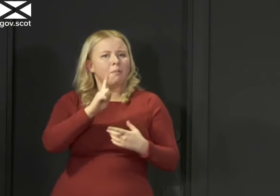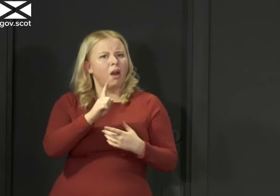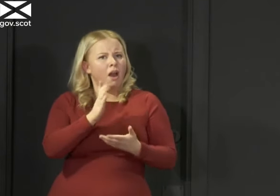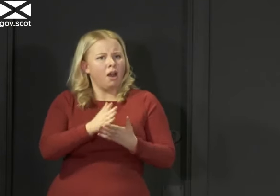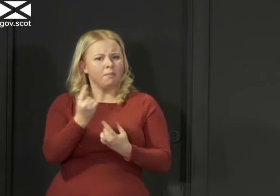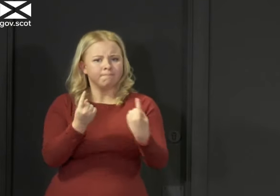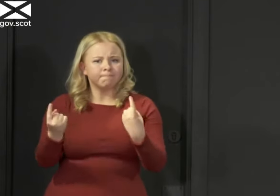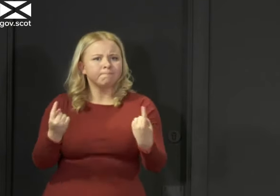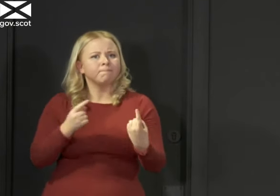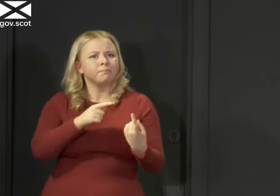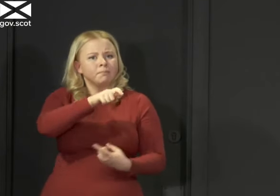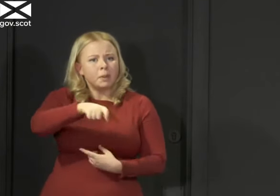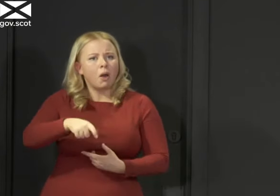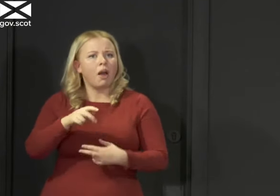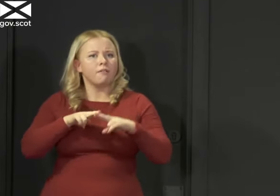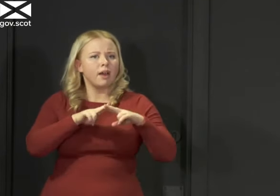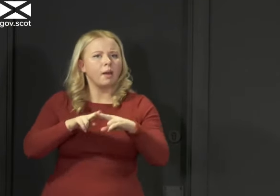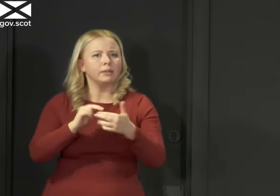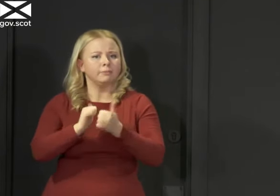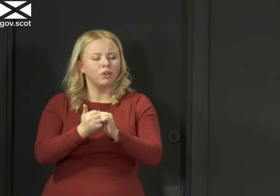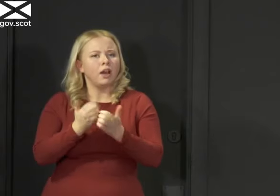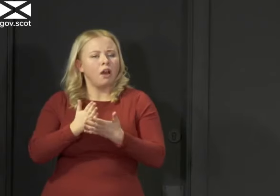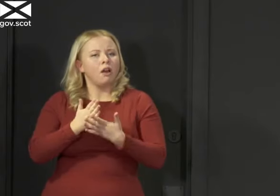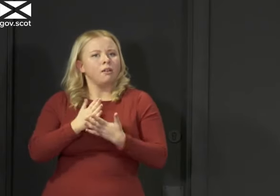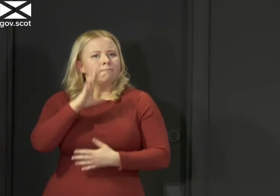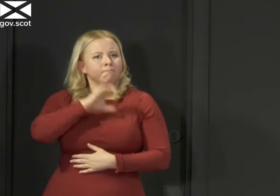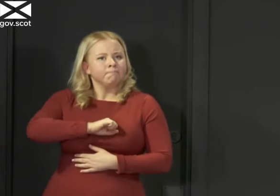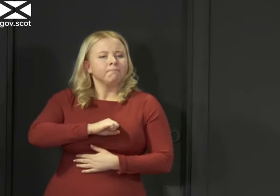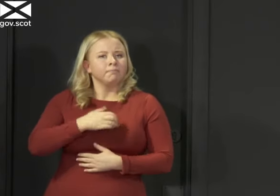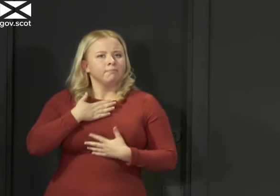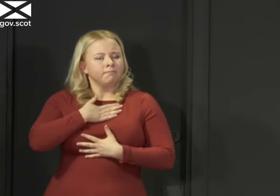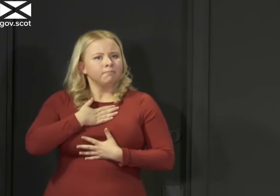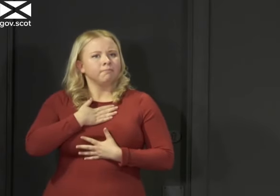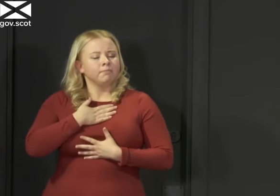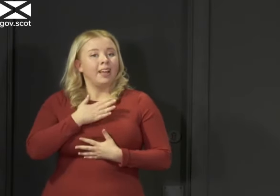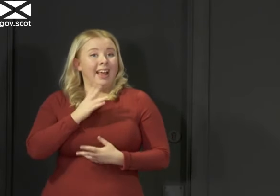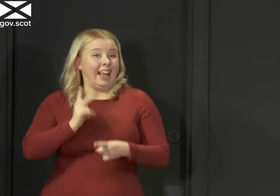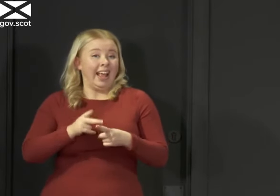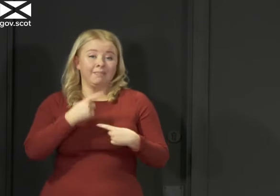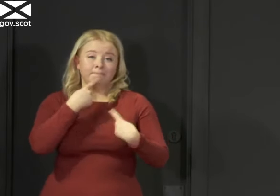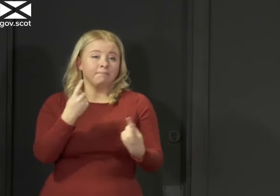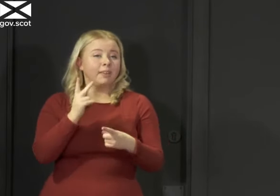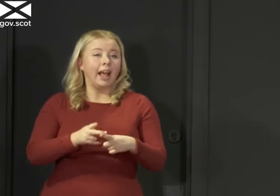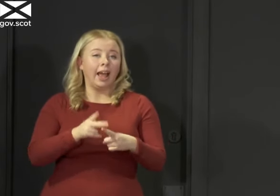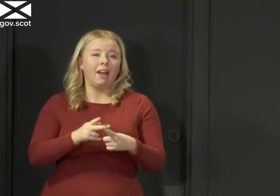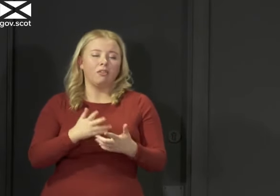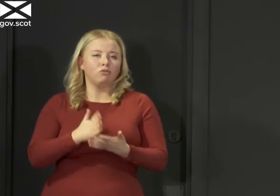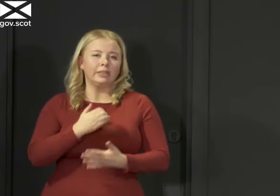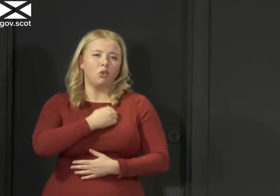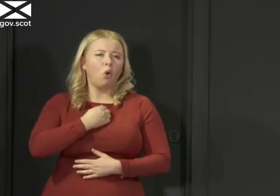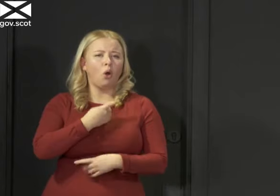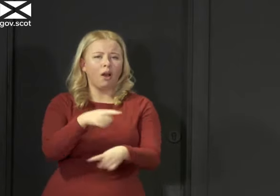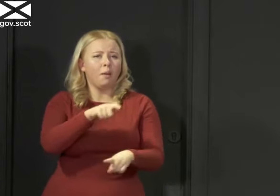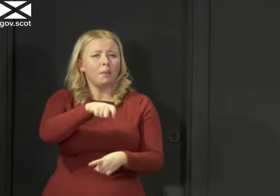grief to their friends, family and loved ones generally. And I want to, again today, send my deepest condolences to everyone who has lost a loved one